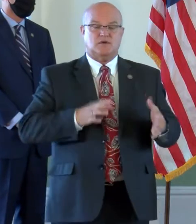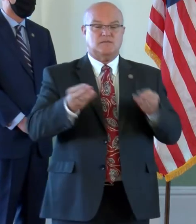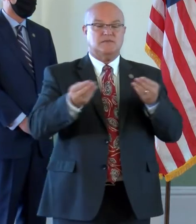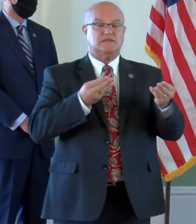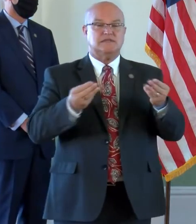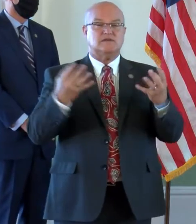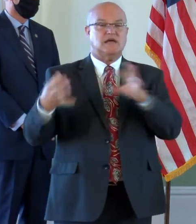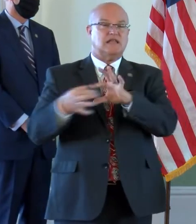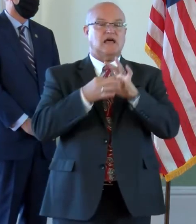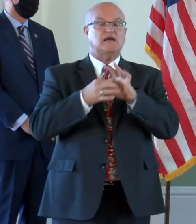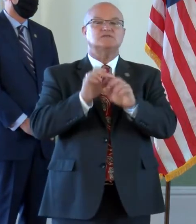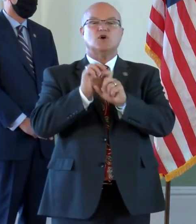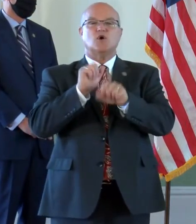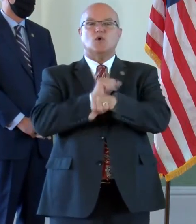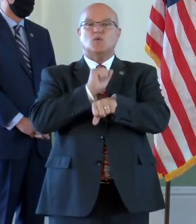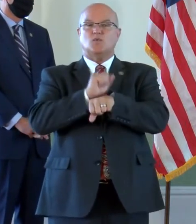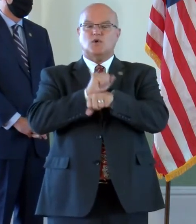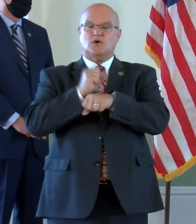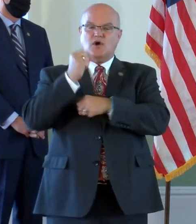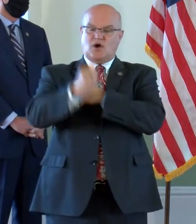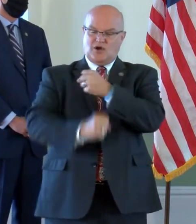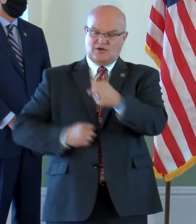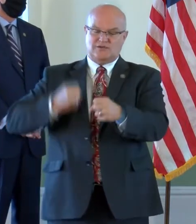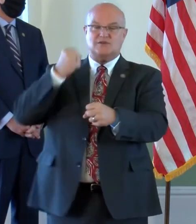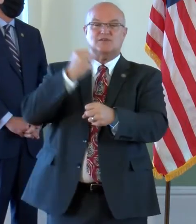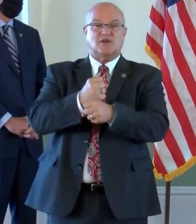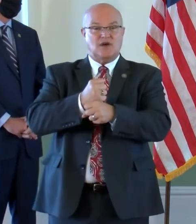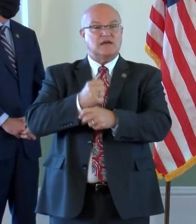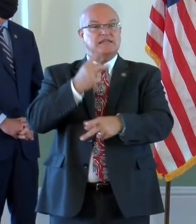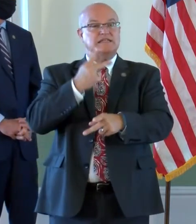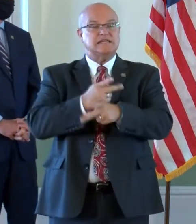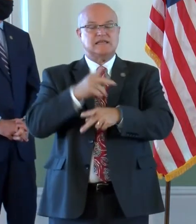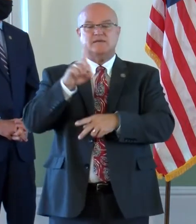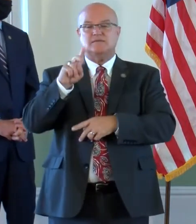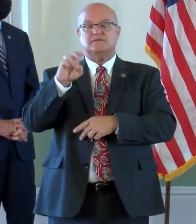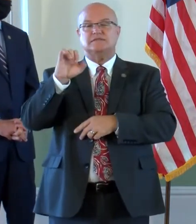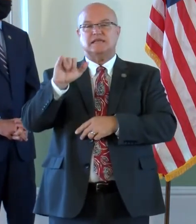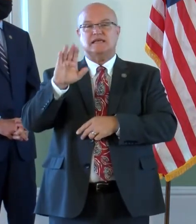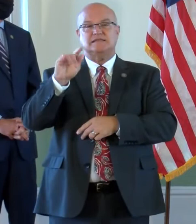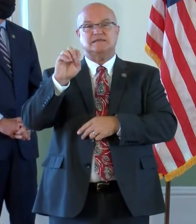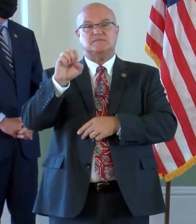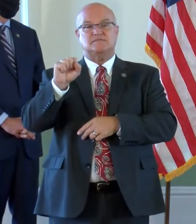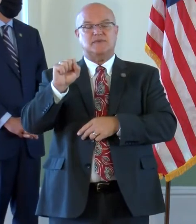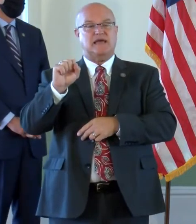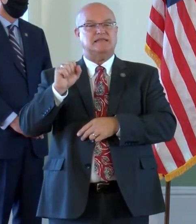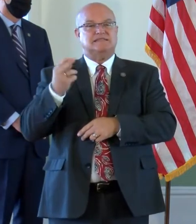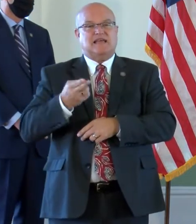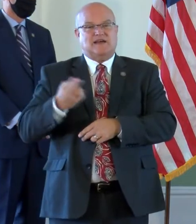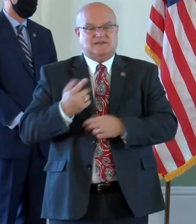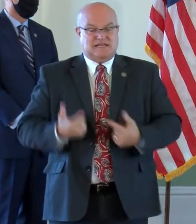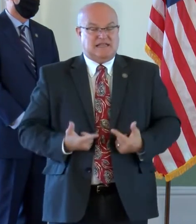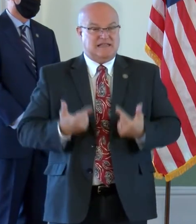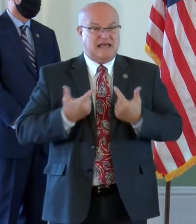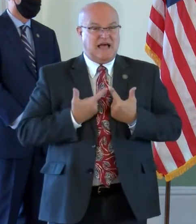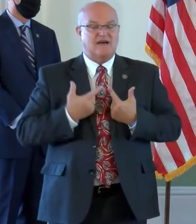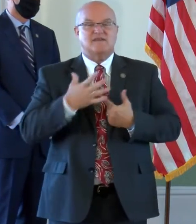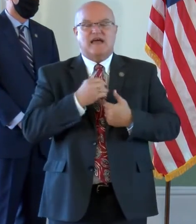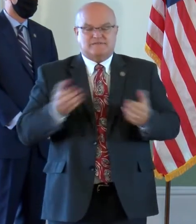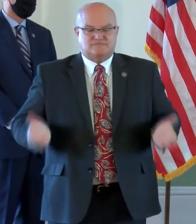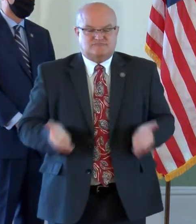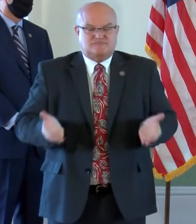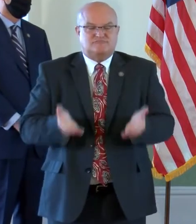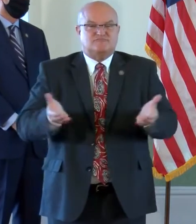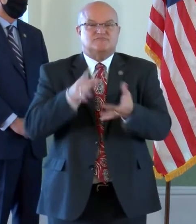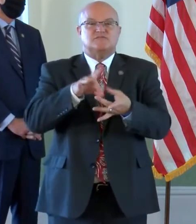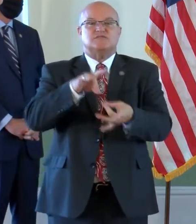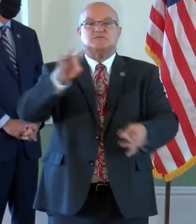Alliance, worked throughout the year to keep the Daisy Bates legacy alive and to create and foster the